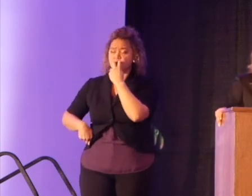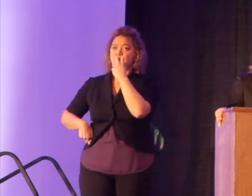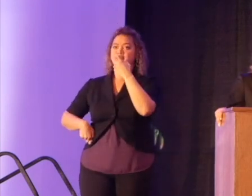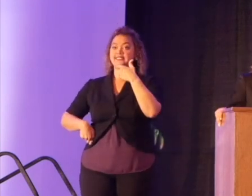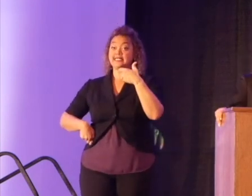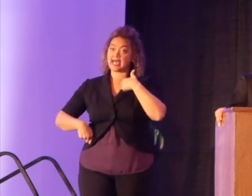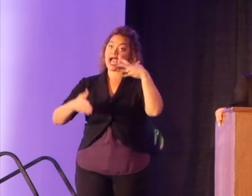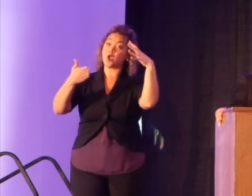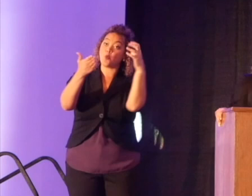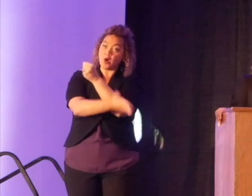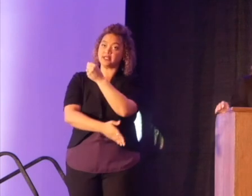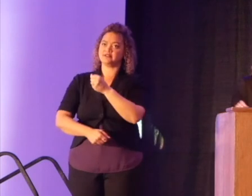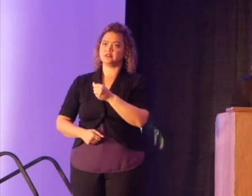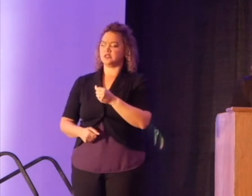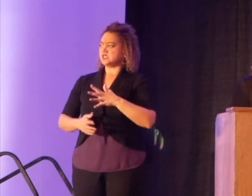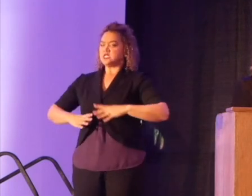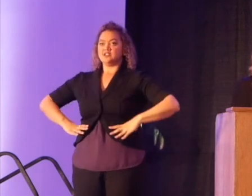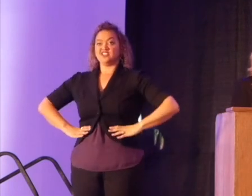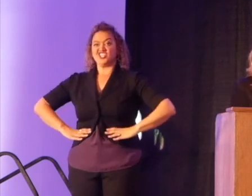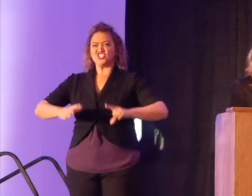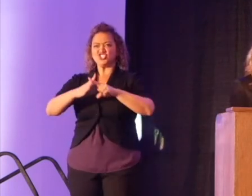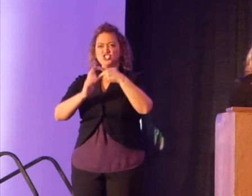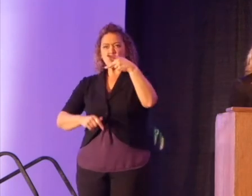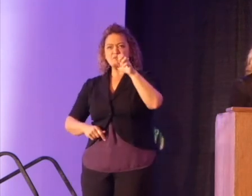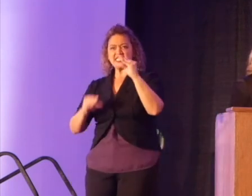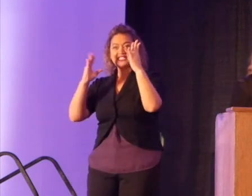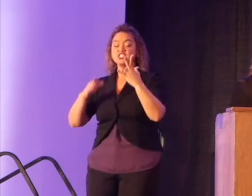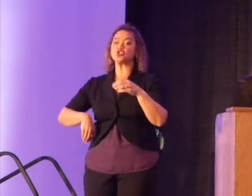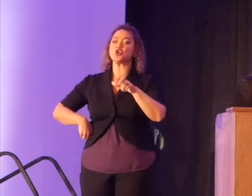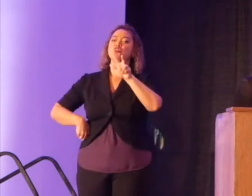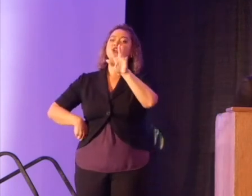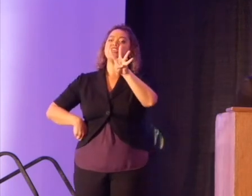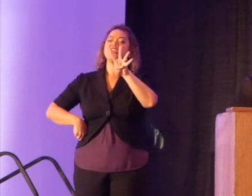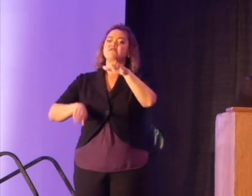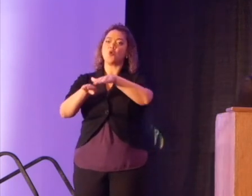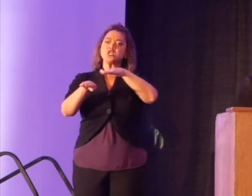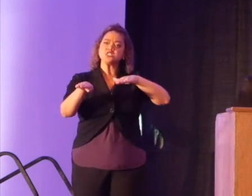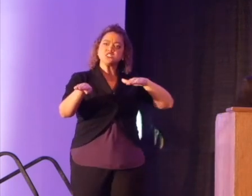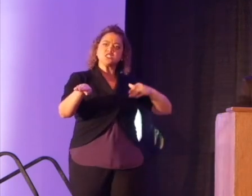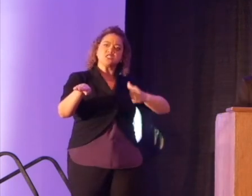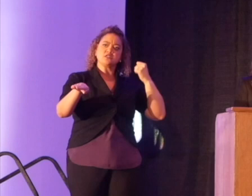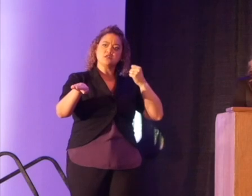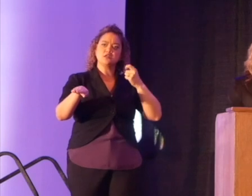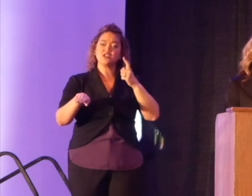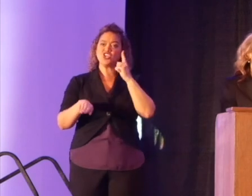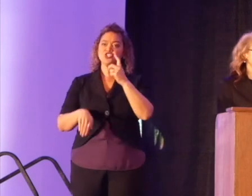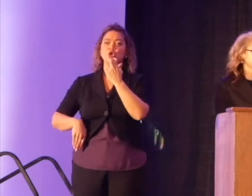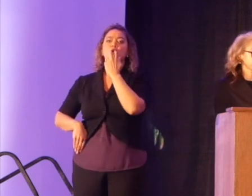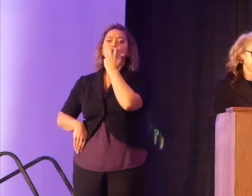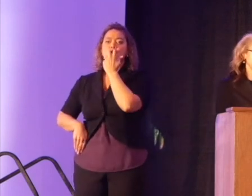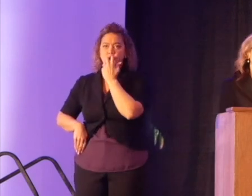I won. She started to have me take three to four steps back. She'd blow her whistle,